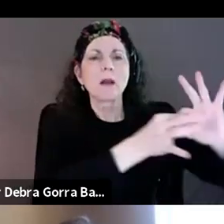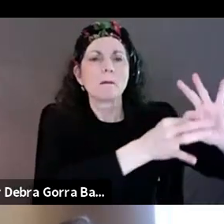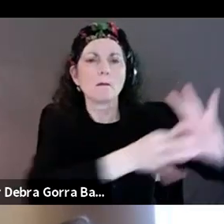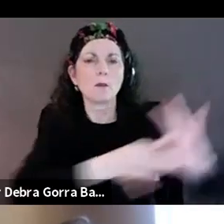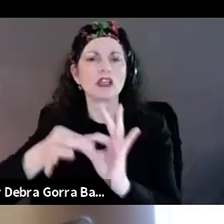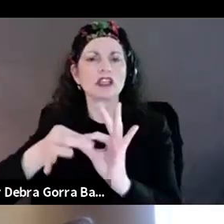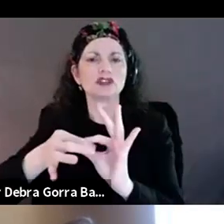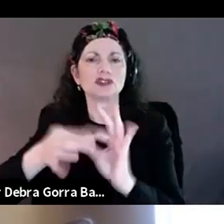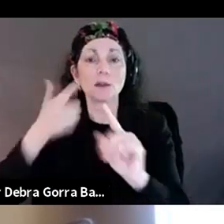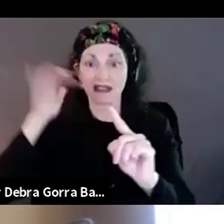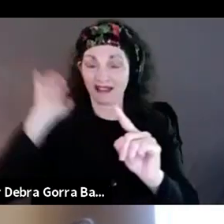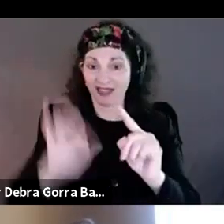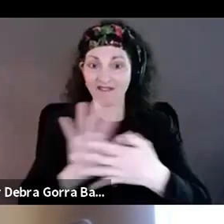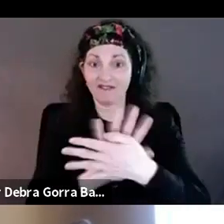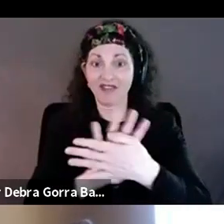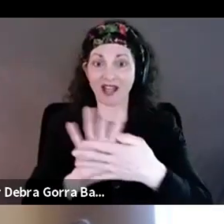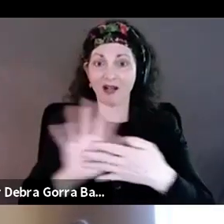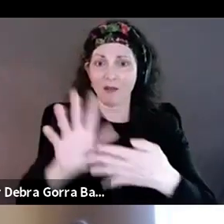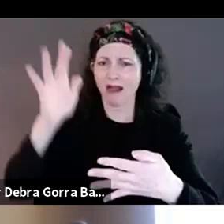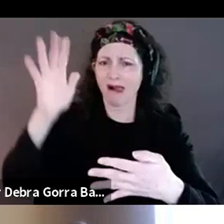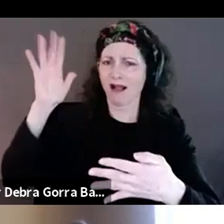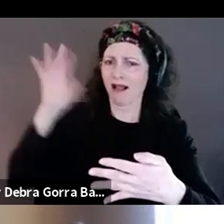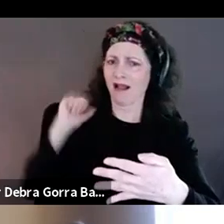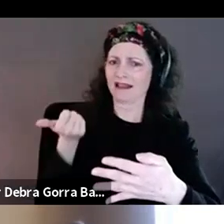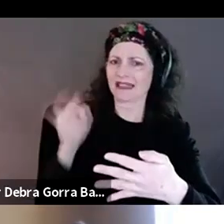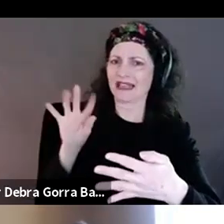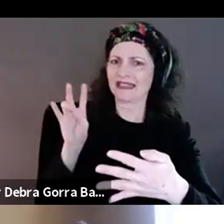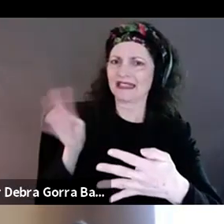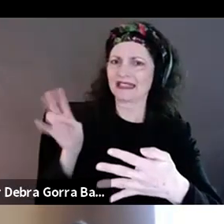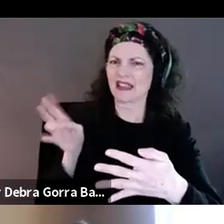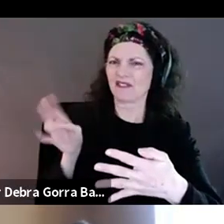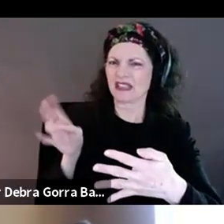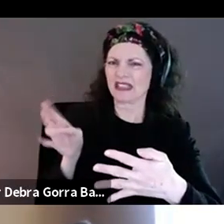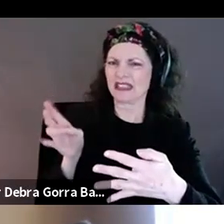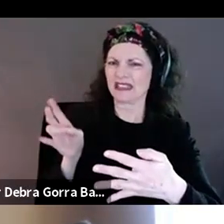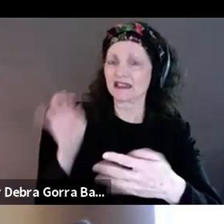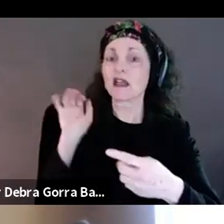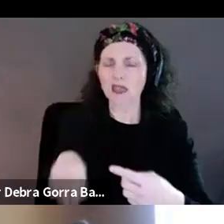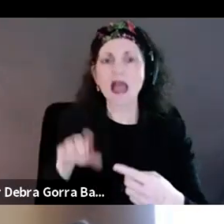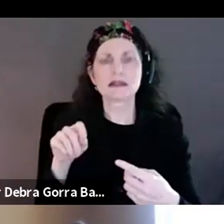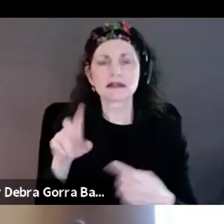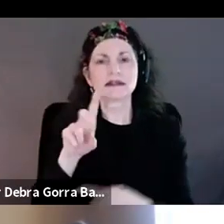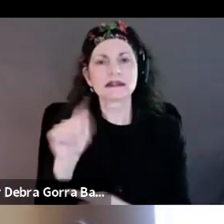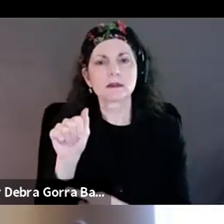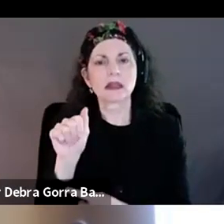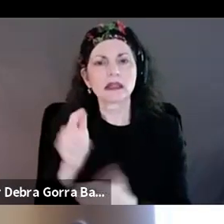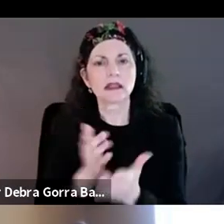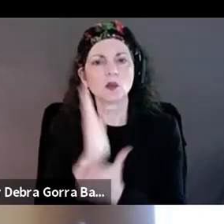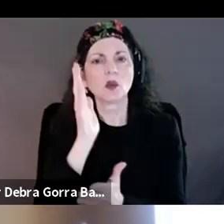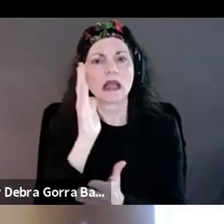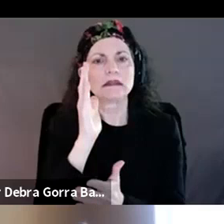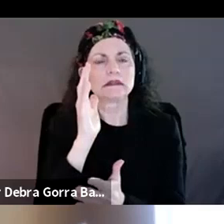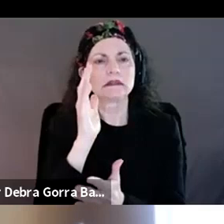70s and and it's set in the disability rights movement of the 70s. And it's such a powerful, powerful story,